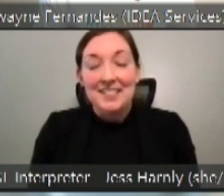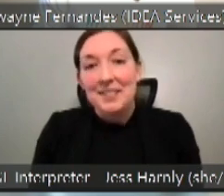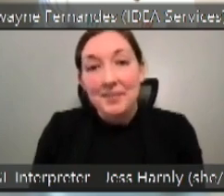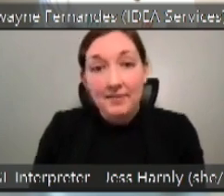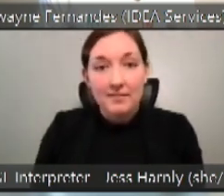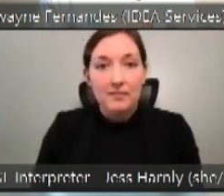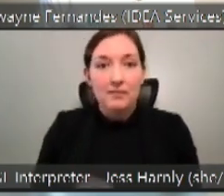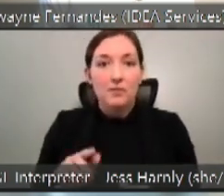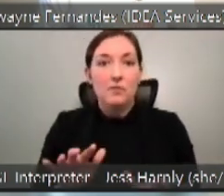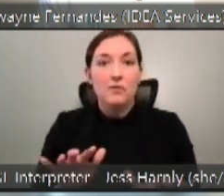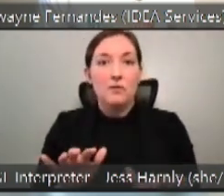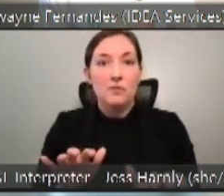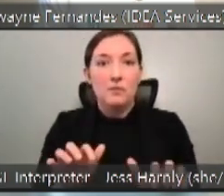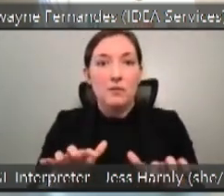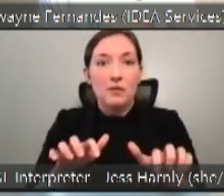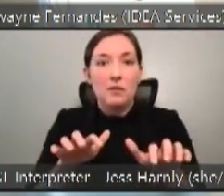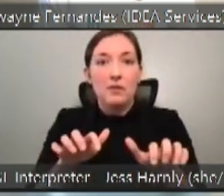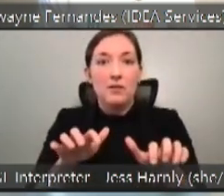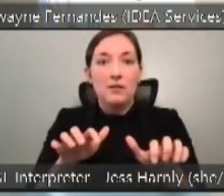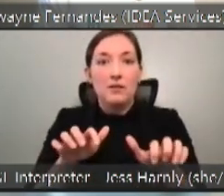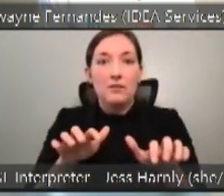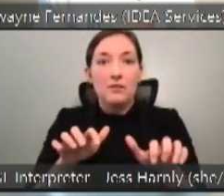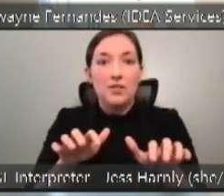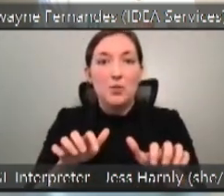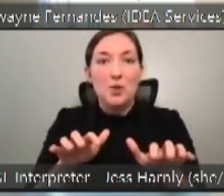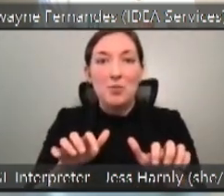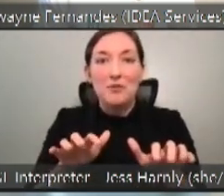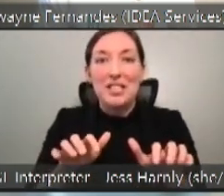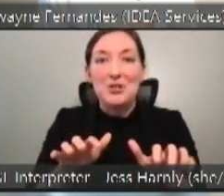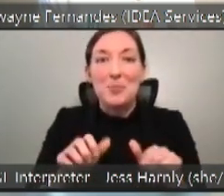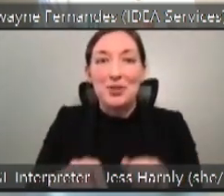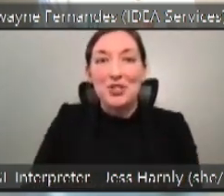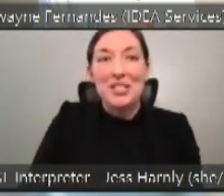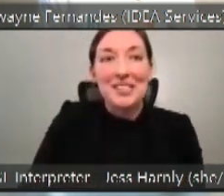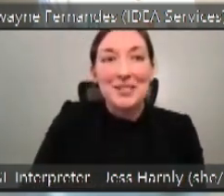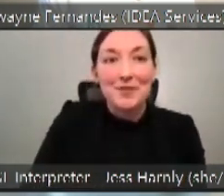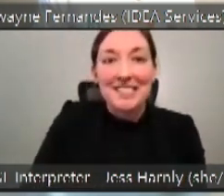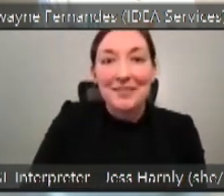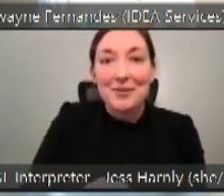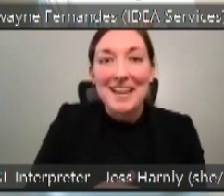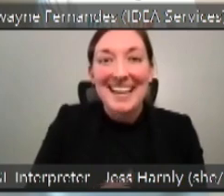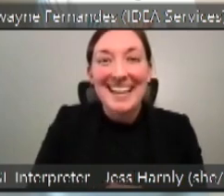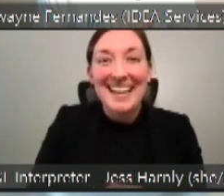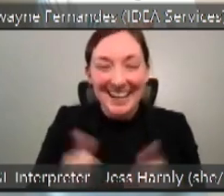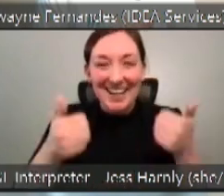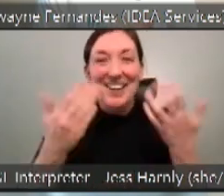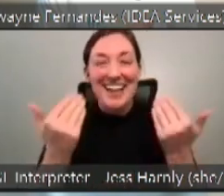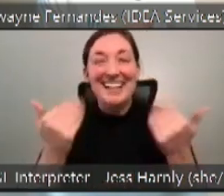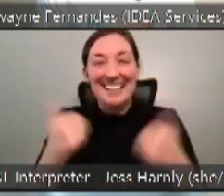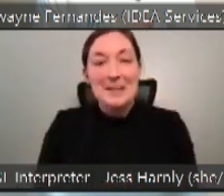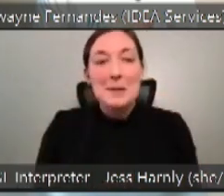And just one moment for the interpreter. Sheila is freezing for me.